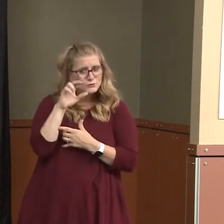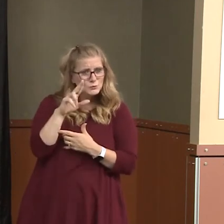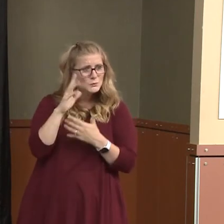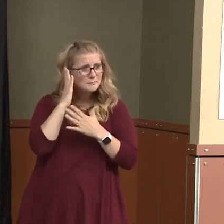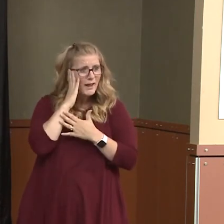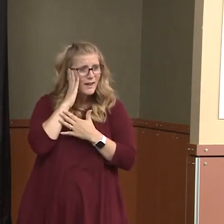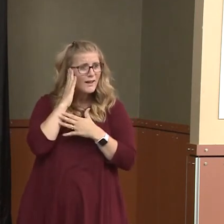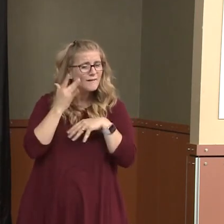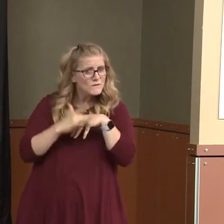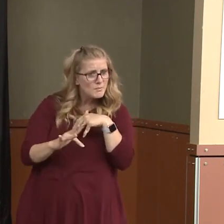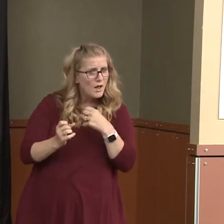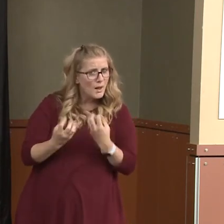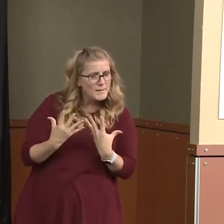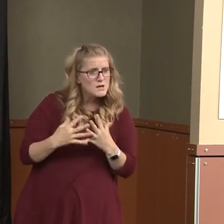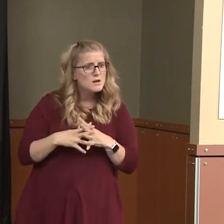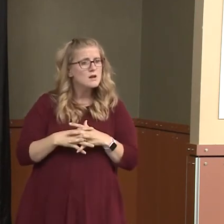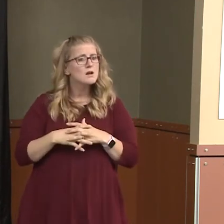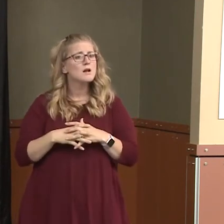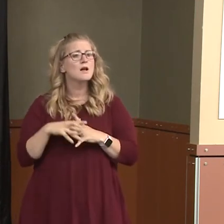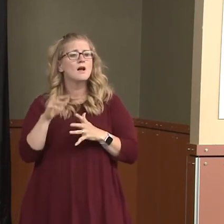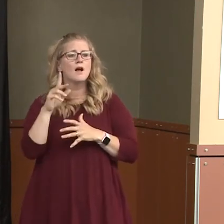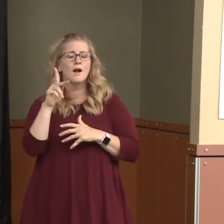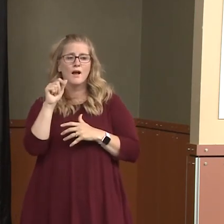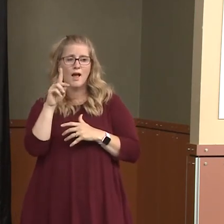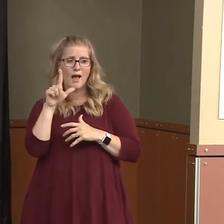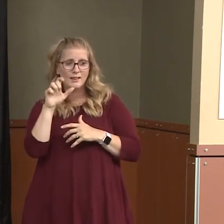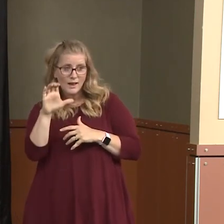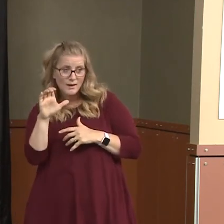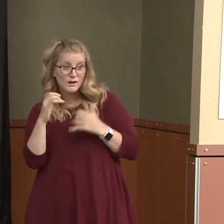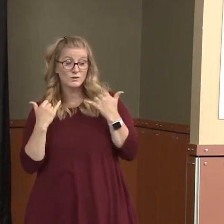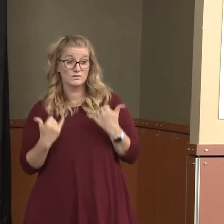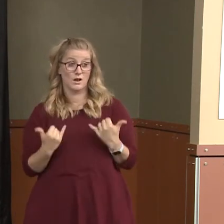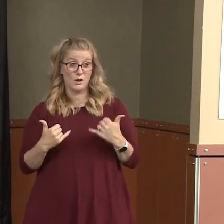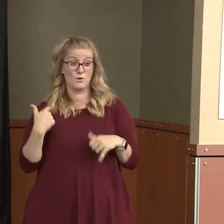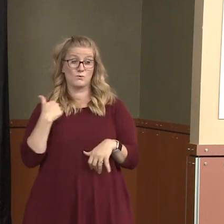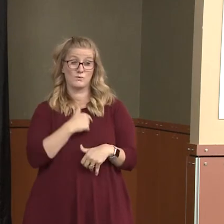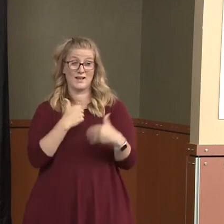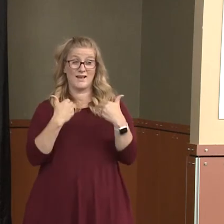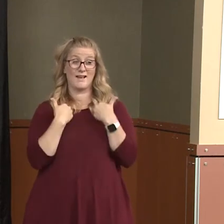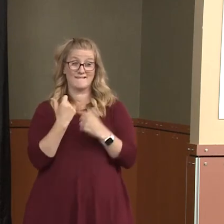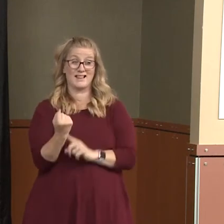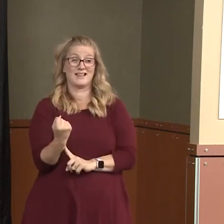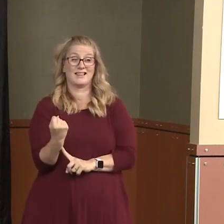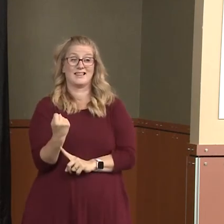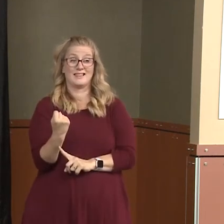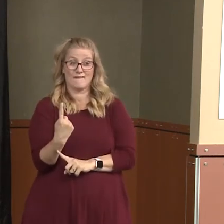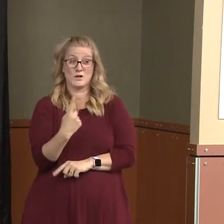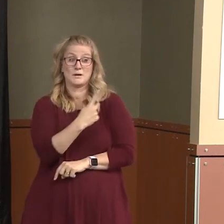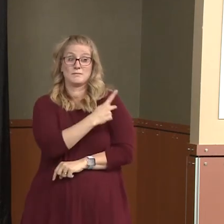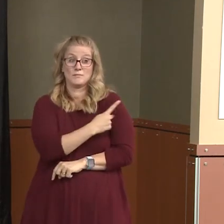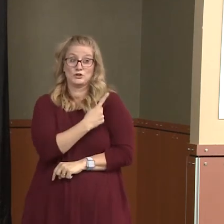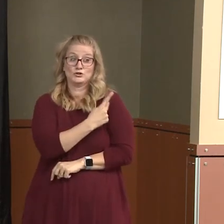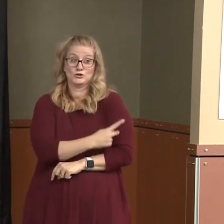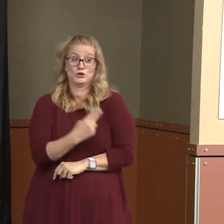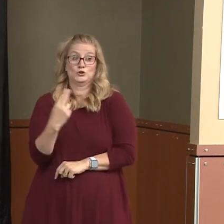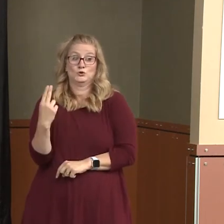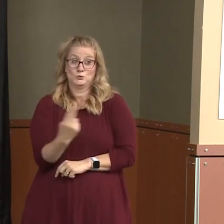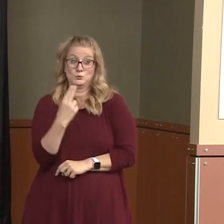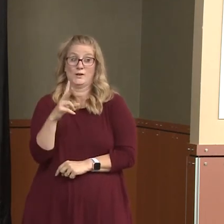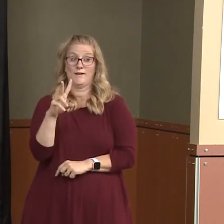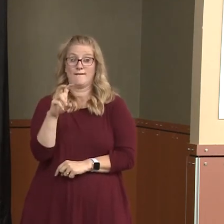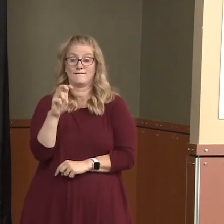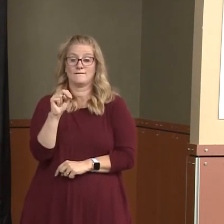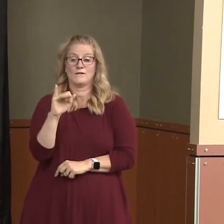a couple of things, just statistics. So today we have 11 patients on a ventilator at Cadillac. We have 37